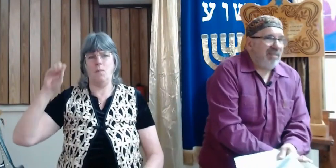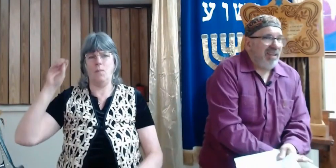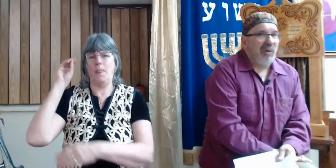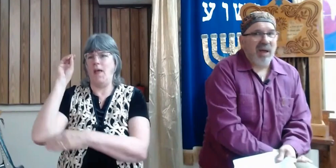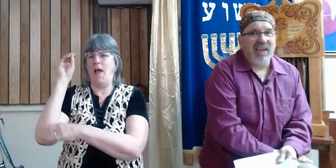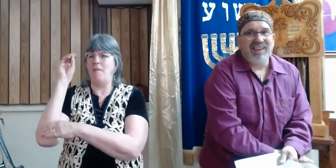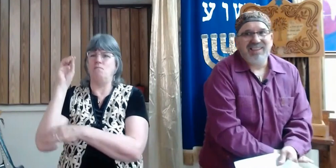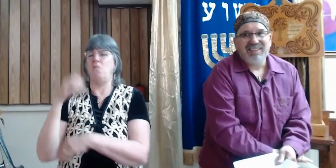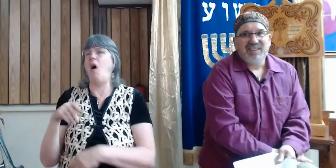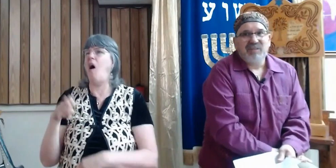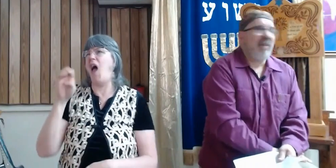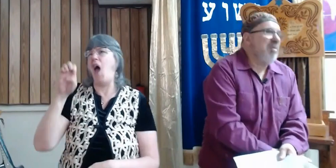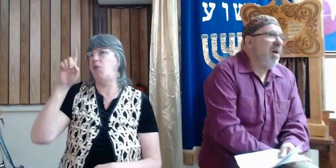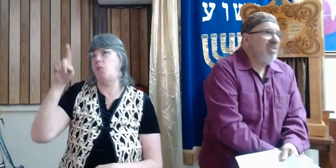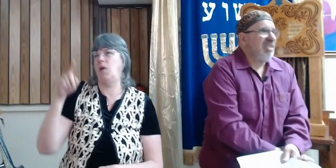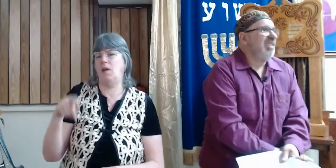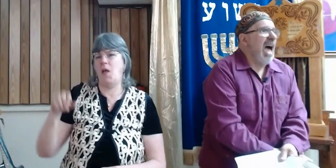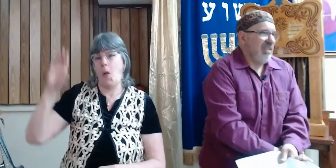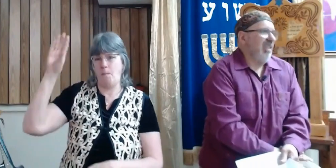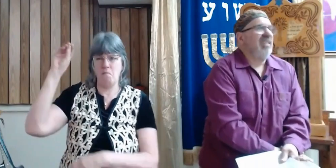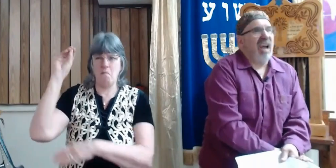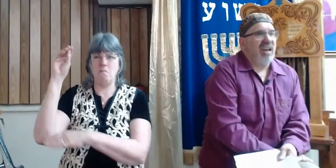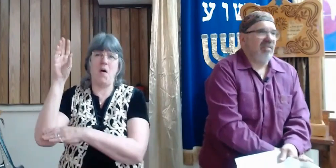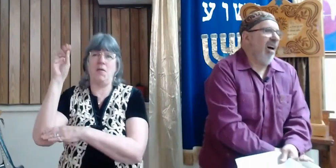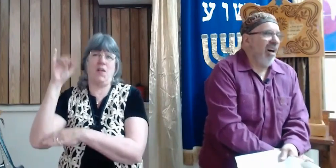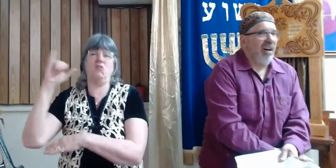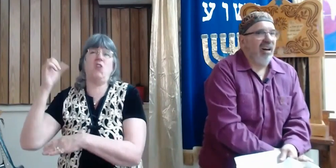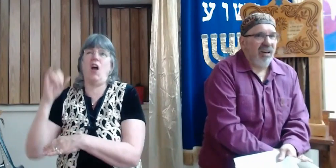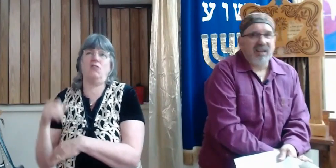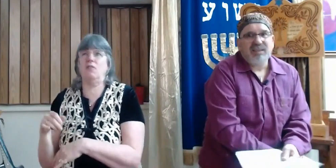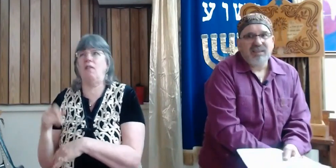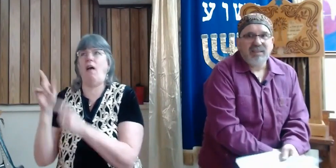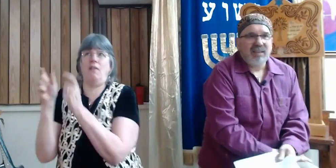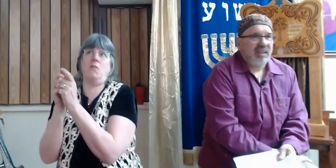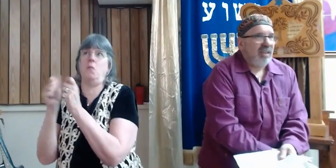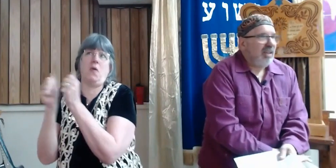pet anyway. Whatever Moses does, he does. Oh!